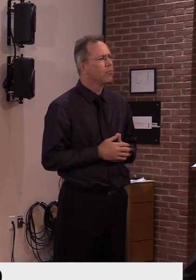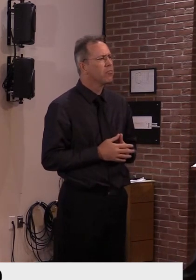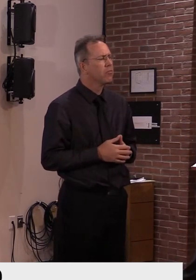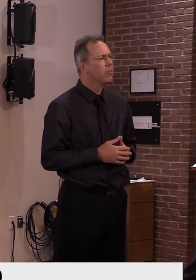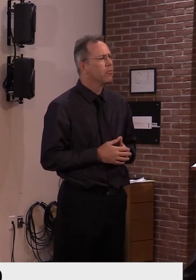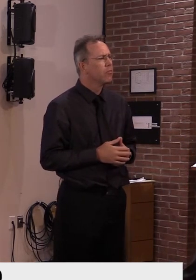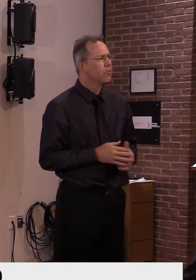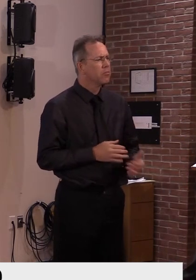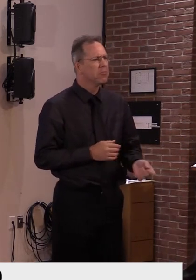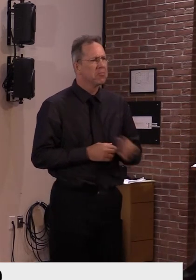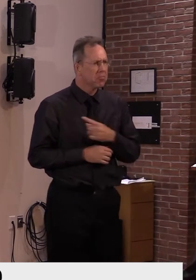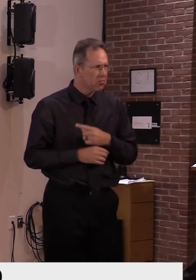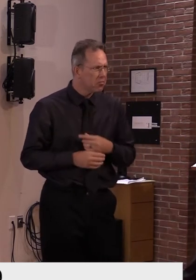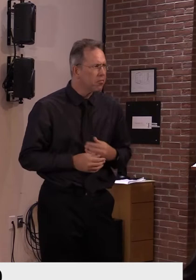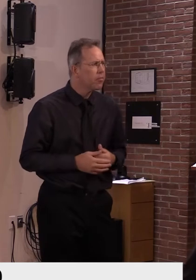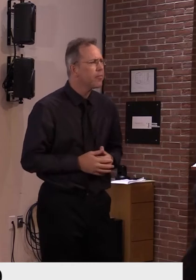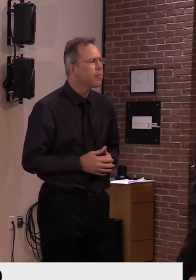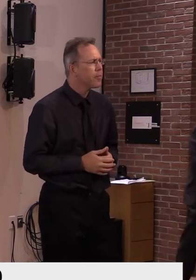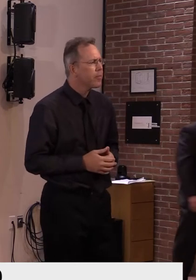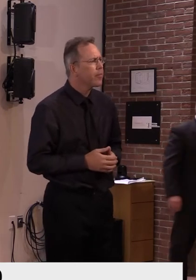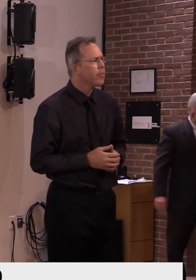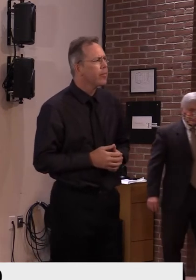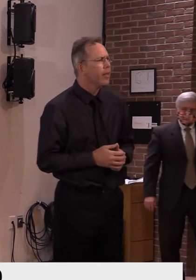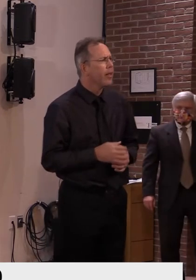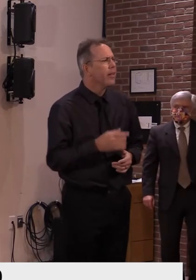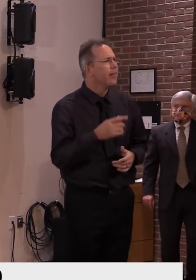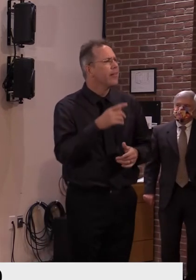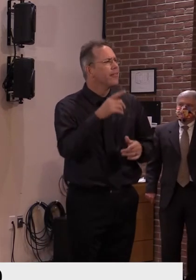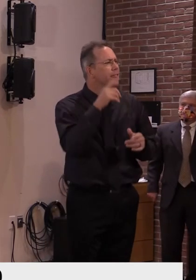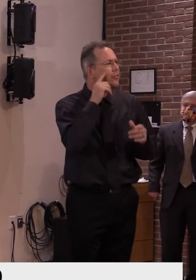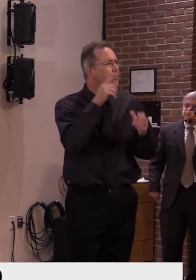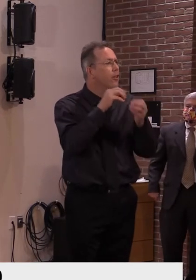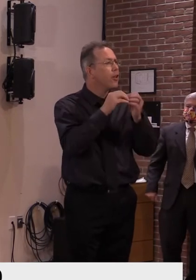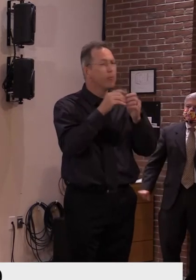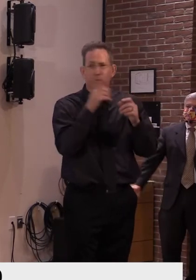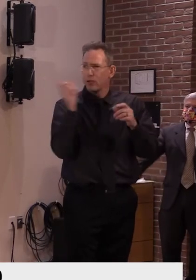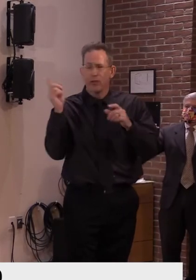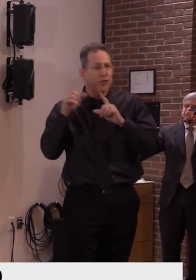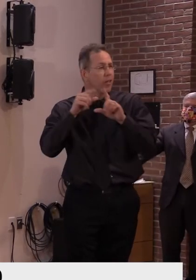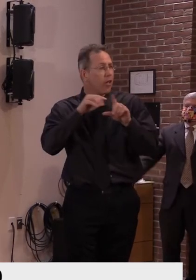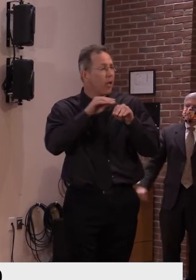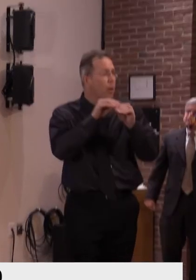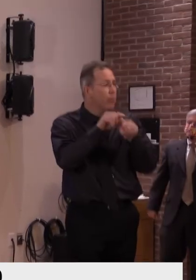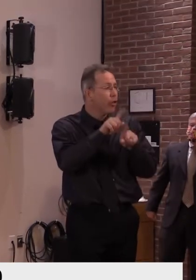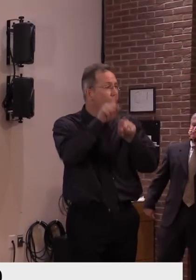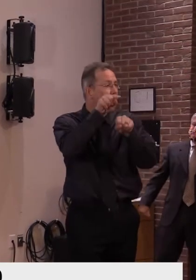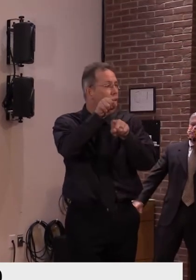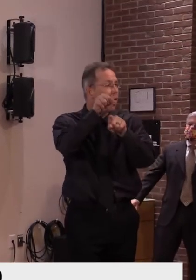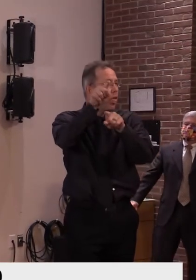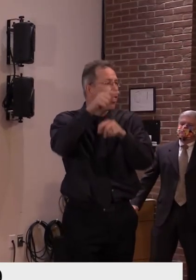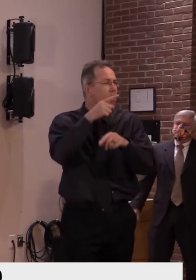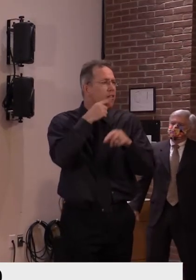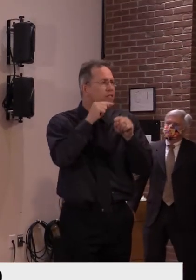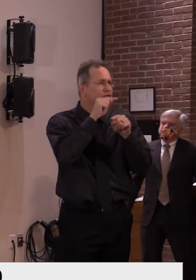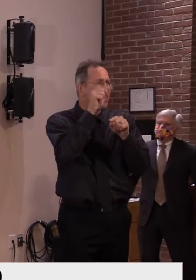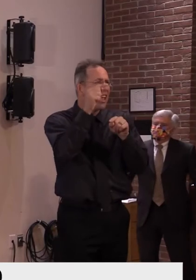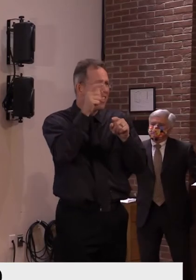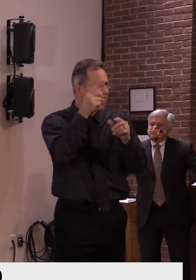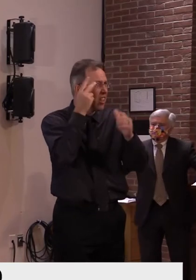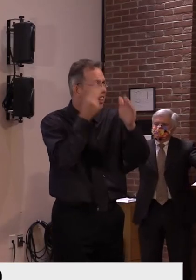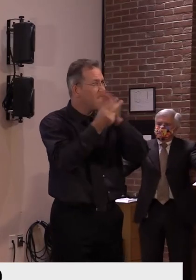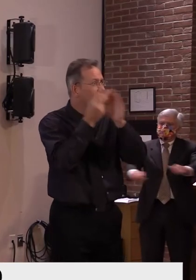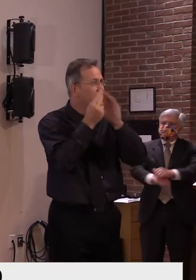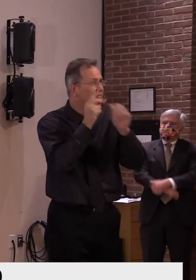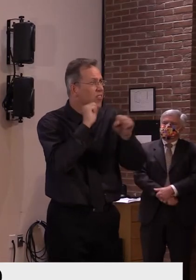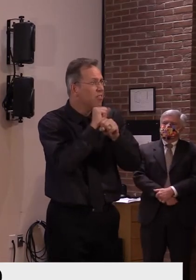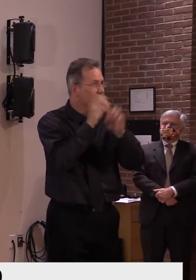of the projected cases over the next month. How much of that is a foregone conclusion in the sense that the exposures have already occurred